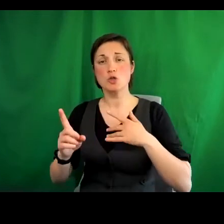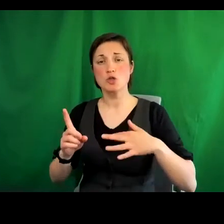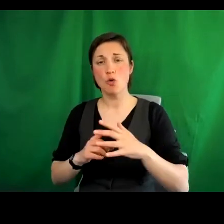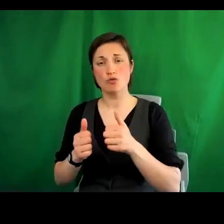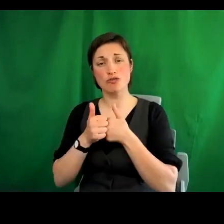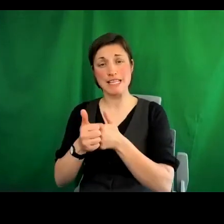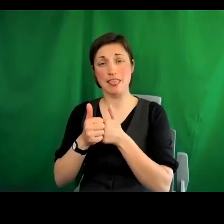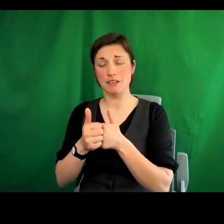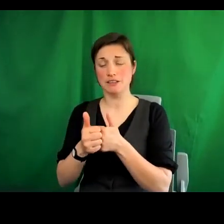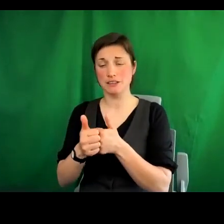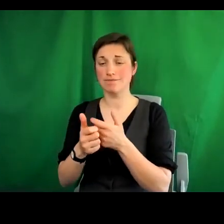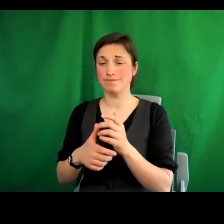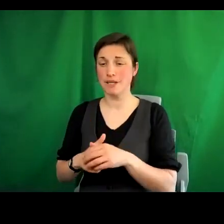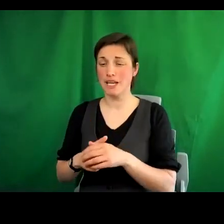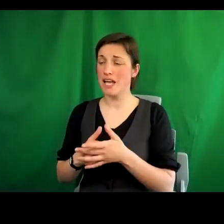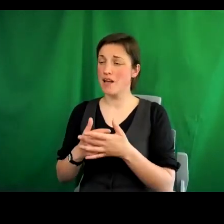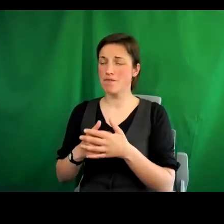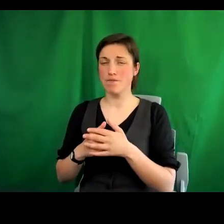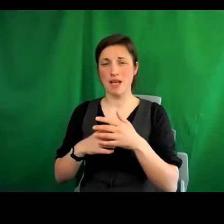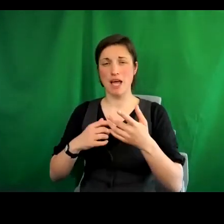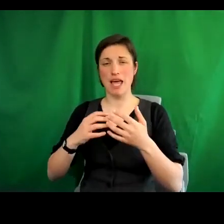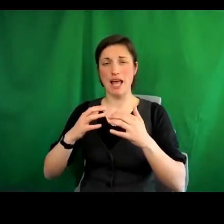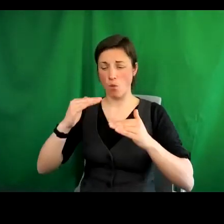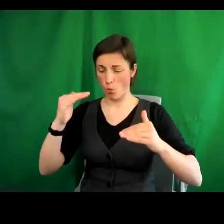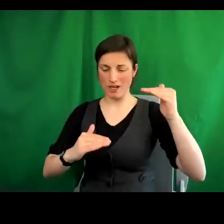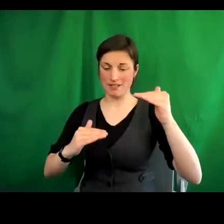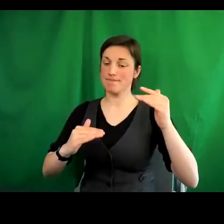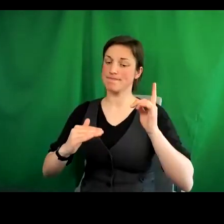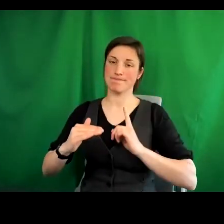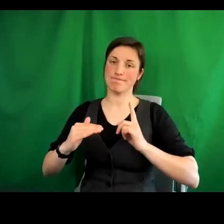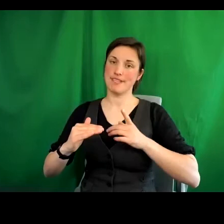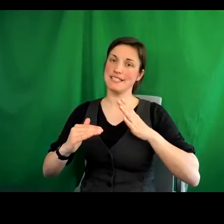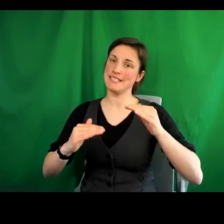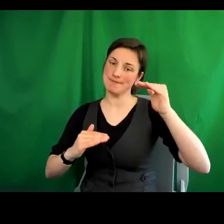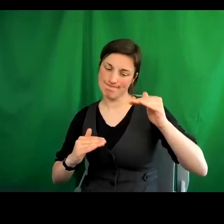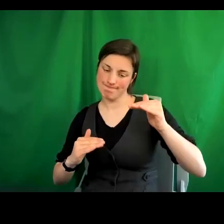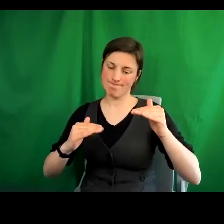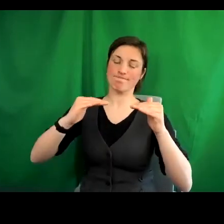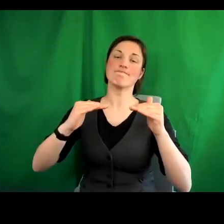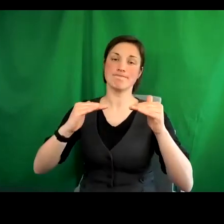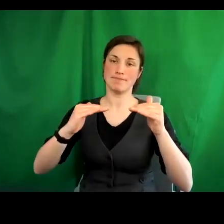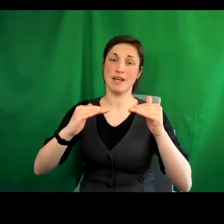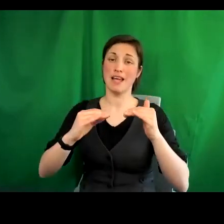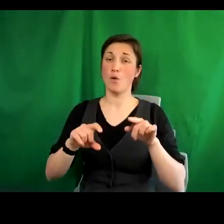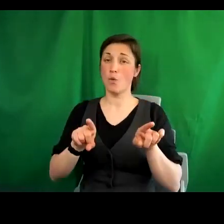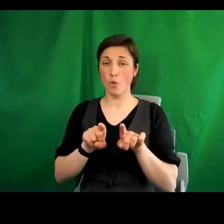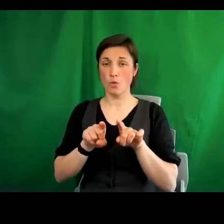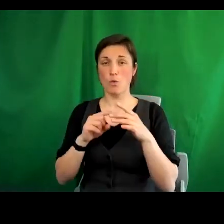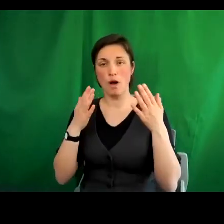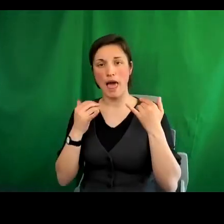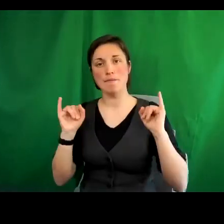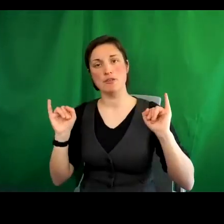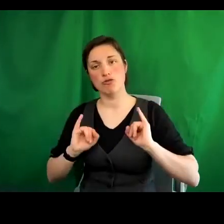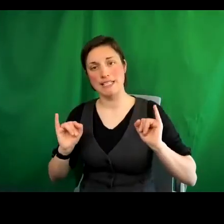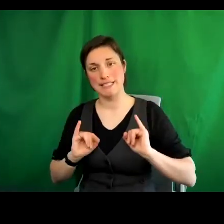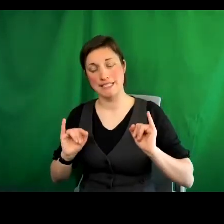of structural inequalities that had been exposed, and addressing the underlying climate crisis, recognising